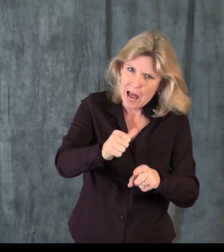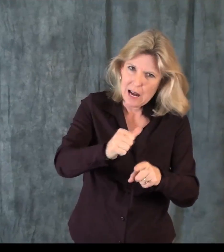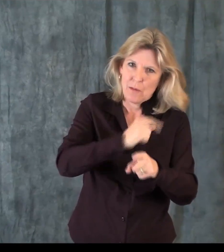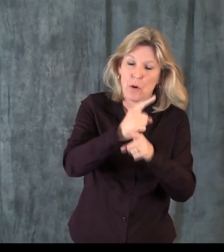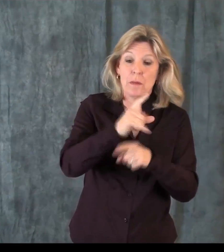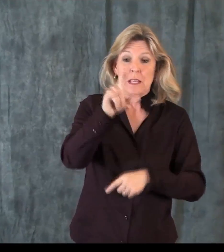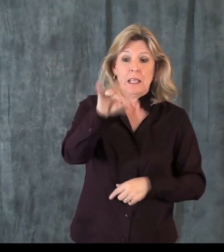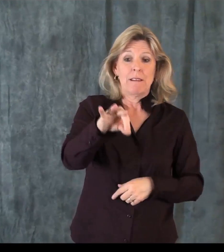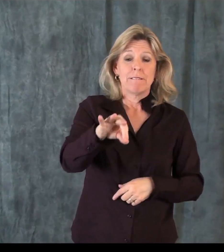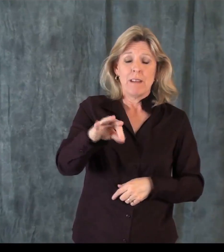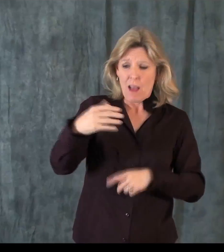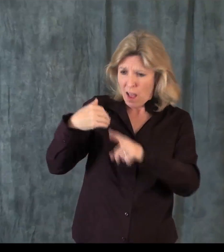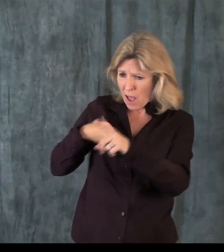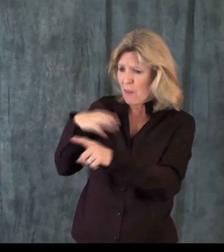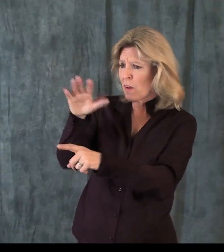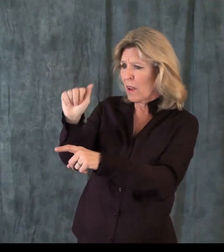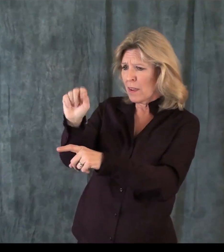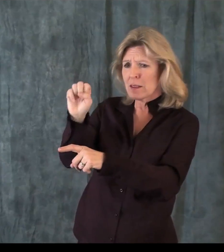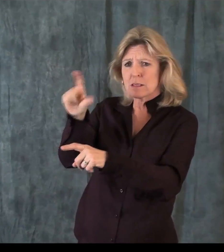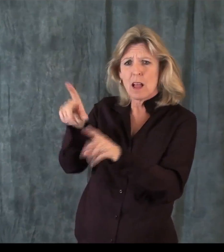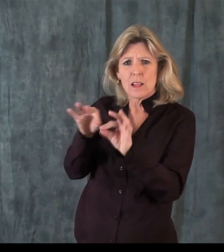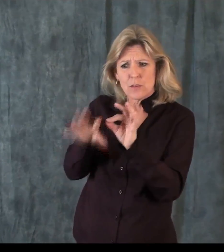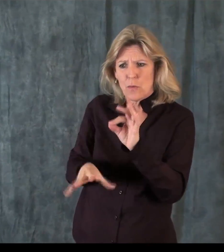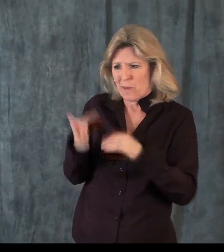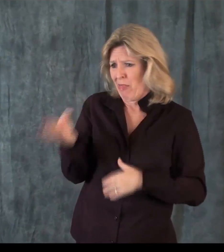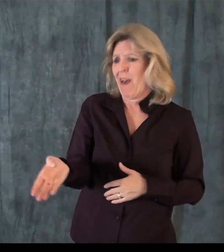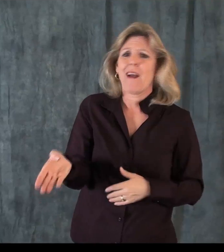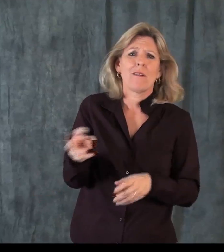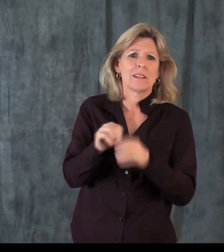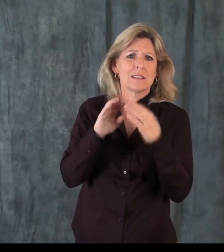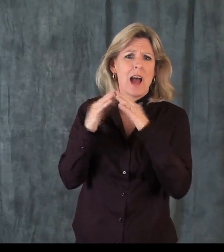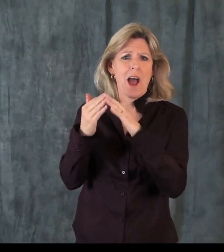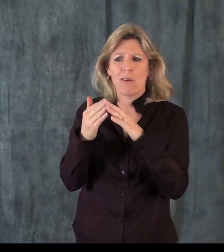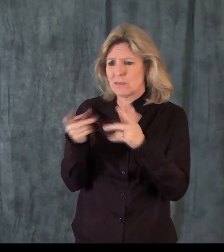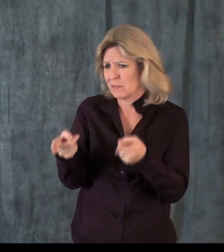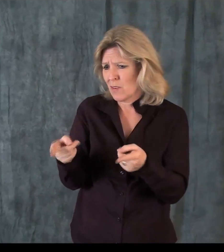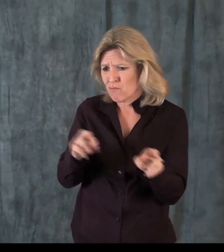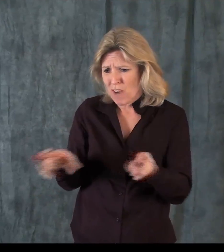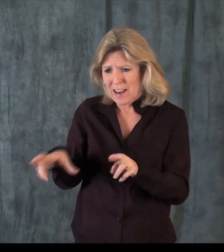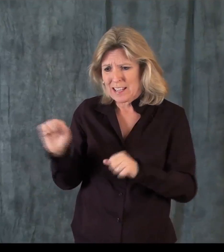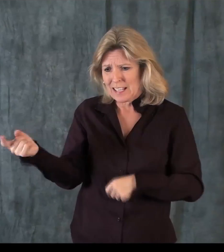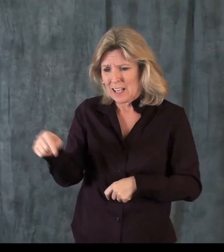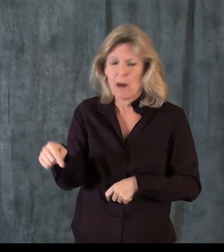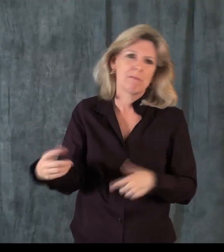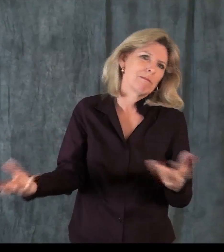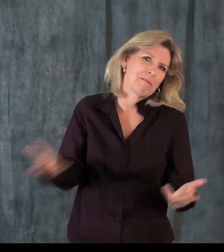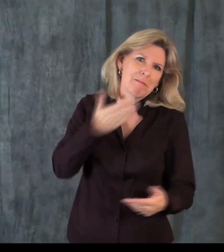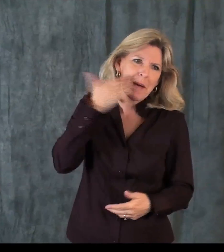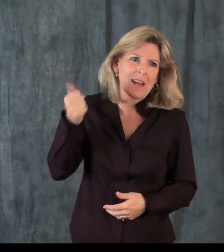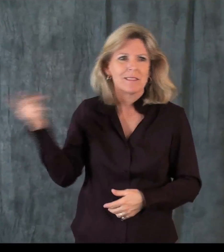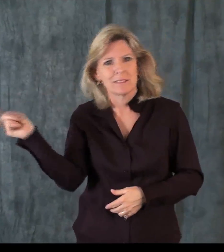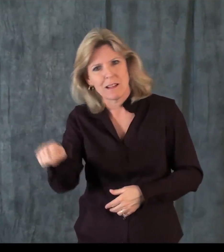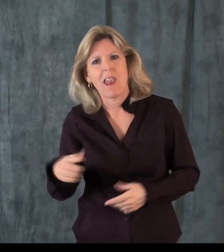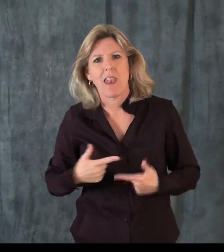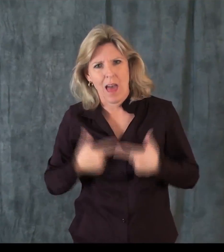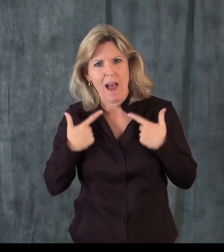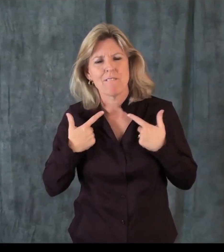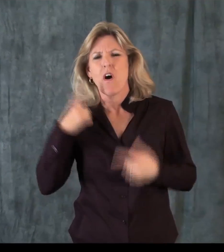Instances where we felt VRI would not be effective would be such that maybe there's an ASL interpreter locally who could be brought in